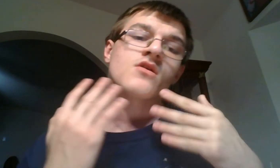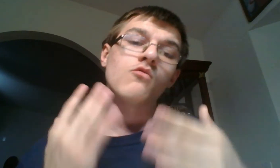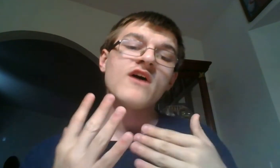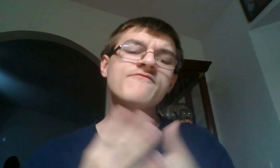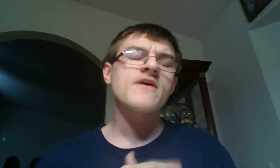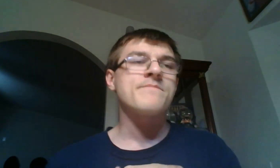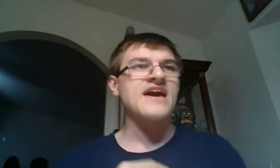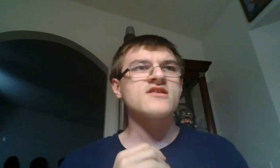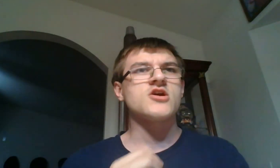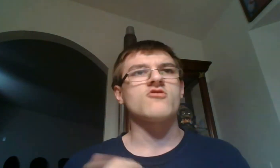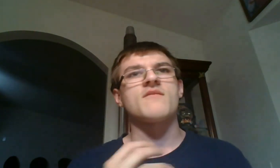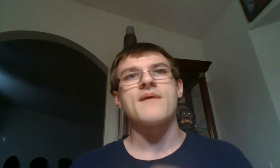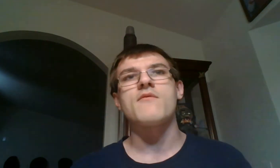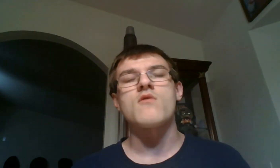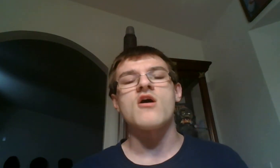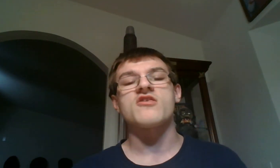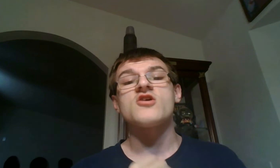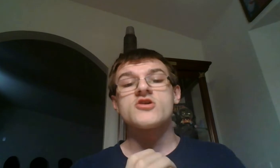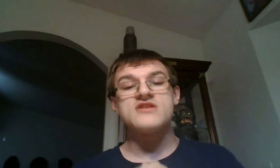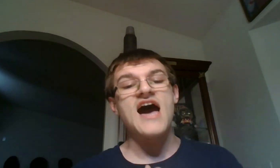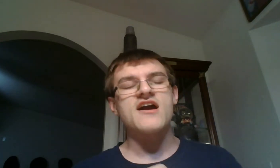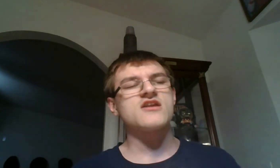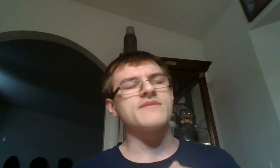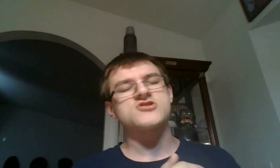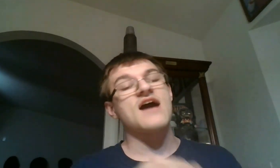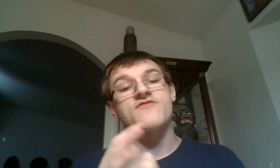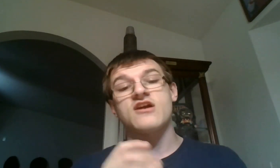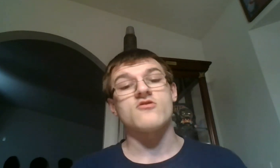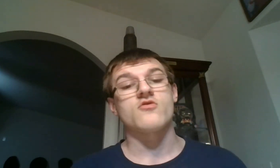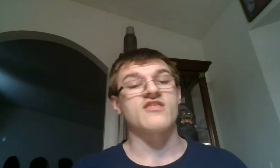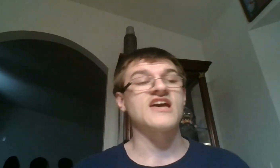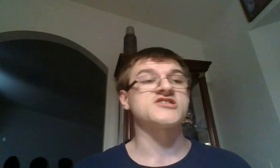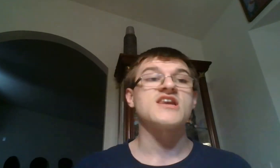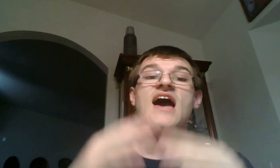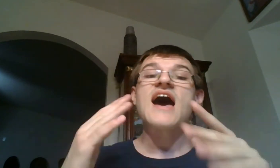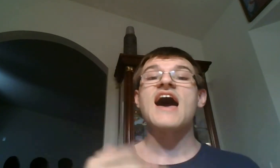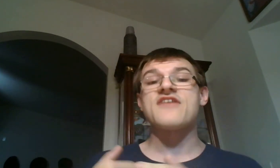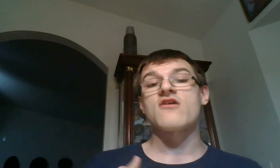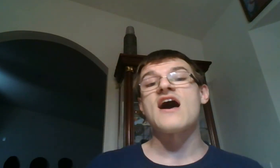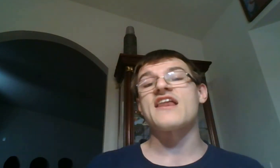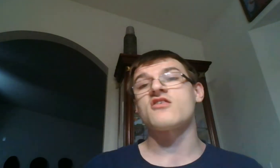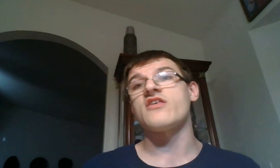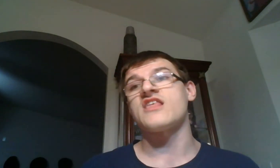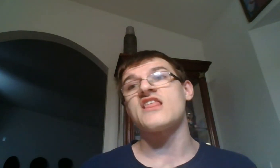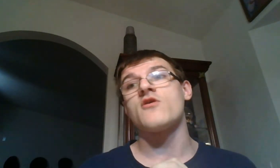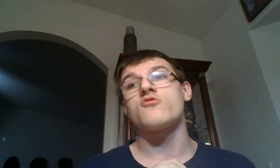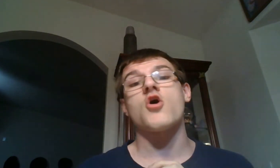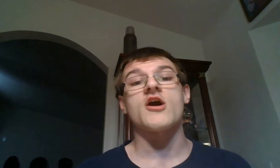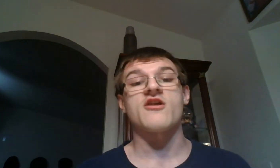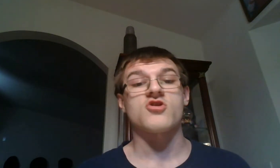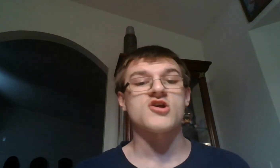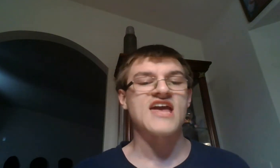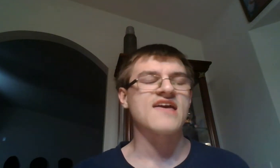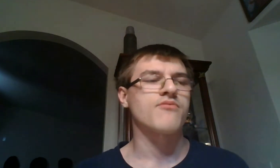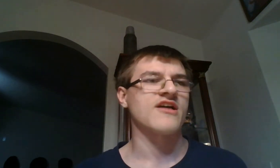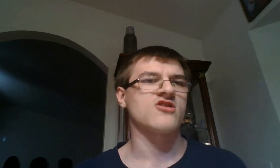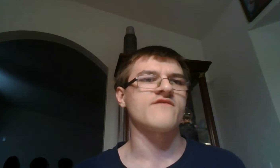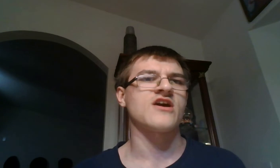With the big news of Bubba Walsh not going to be driving for any other organization, I think a lot of Silly Season moves are going to start taking place here very